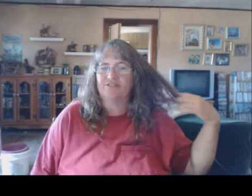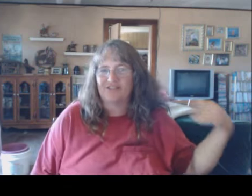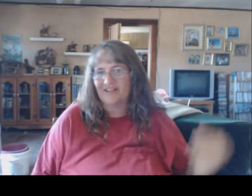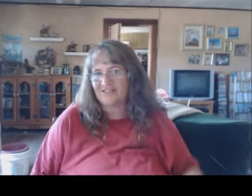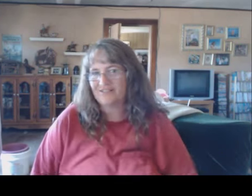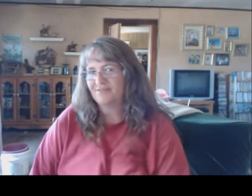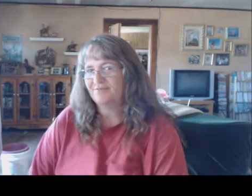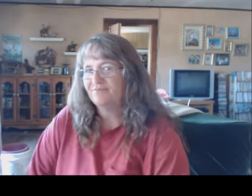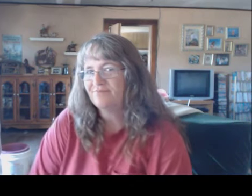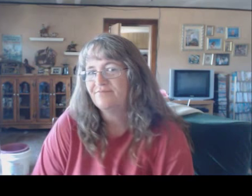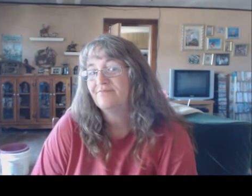fruit sticks.